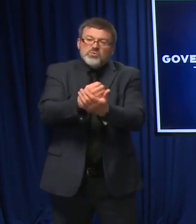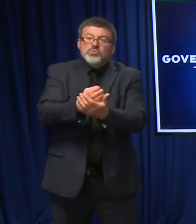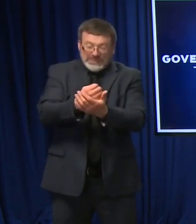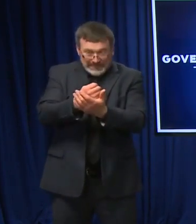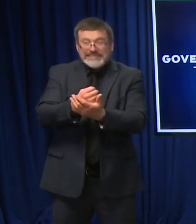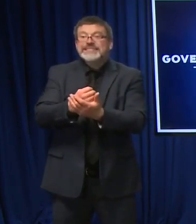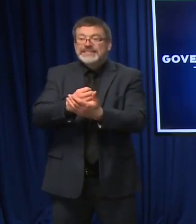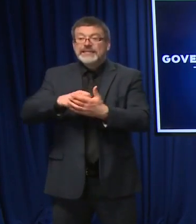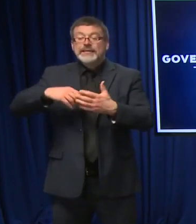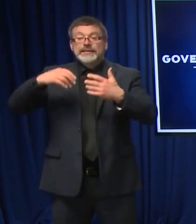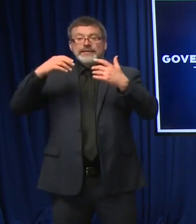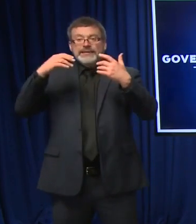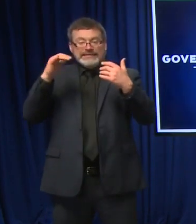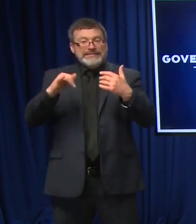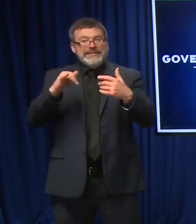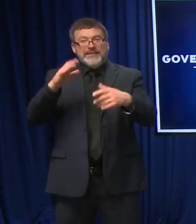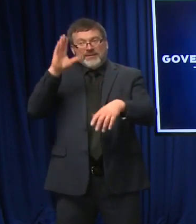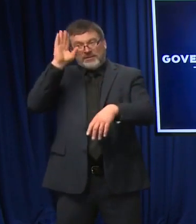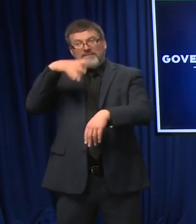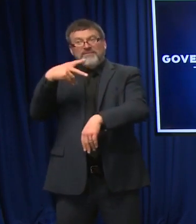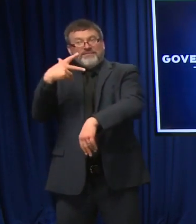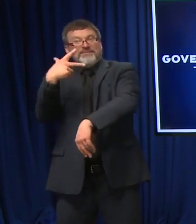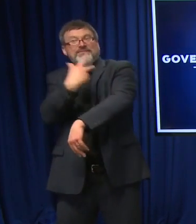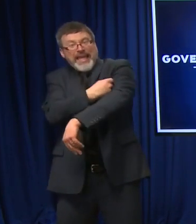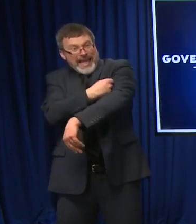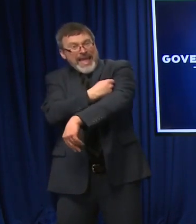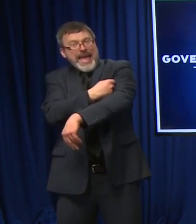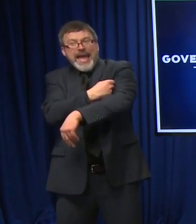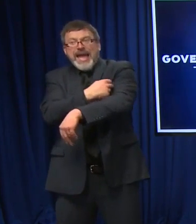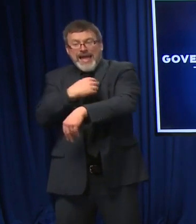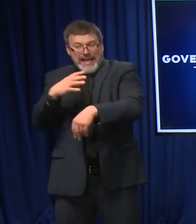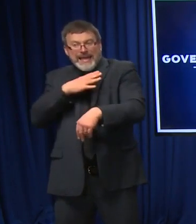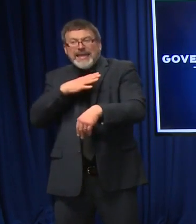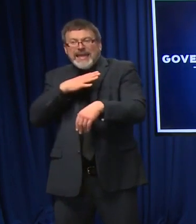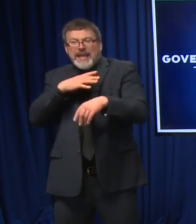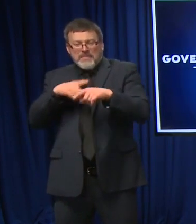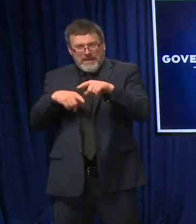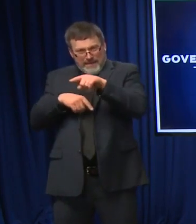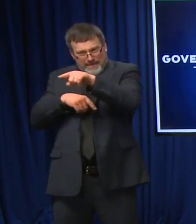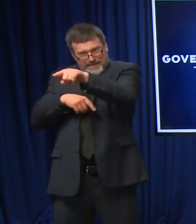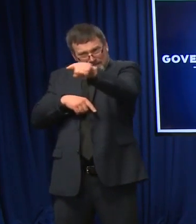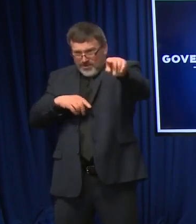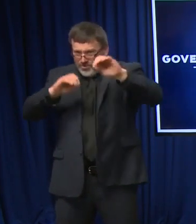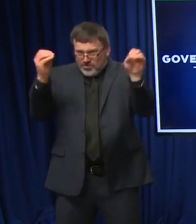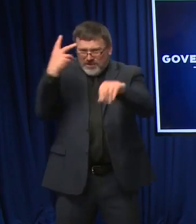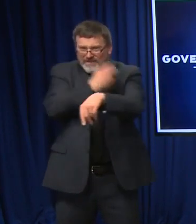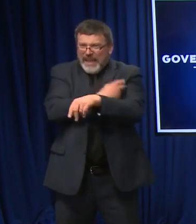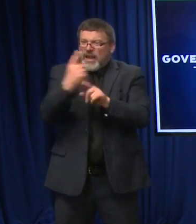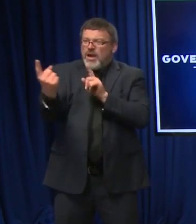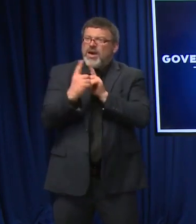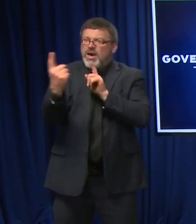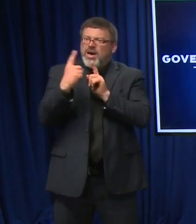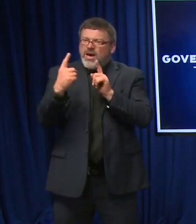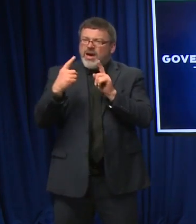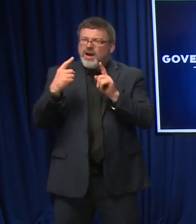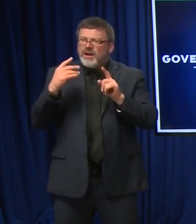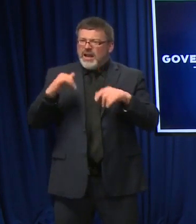this suffering, and there are portions of our population choosing not to be vaccinated. And I think it's very,